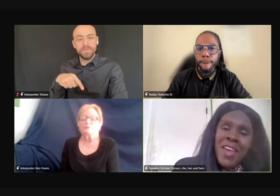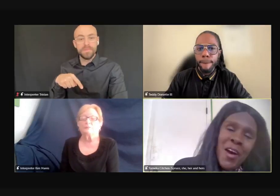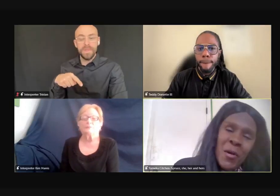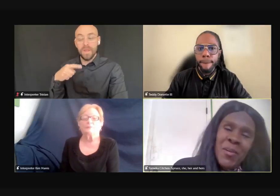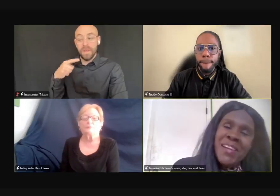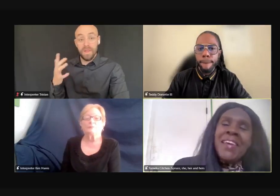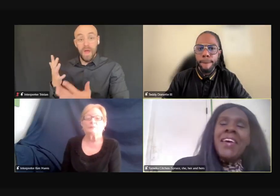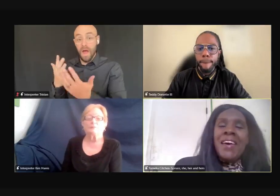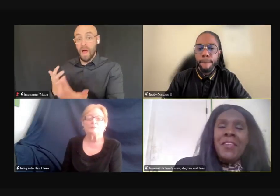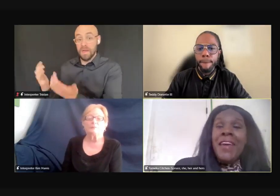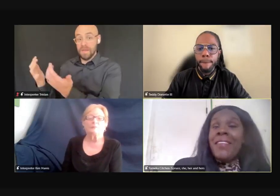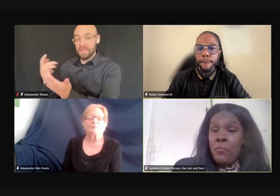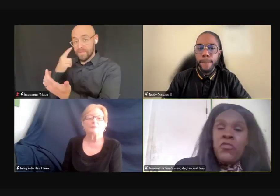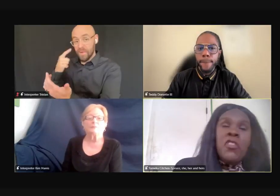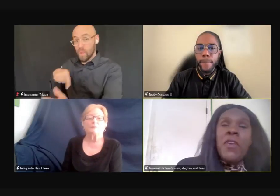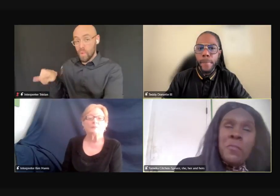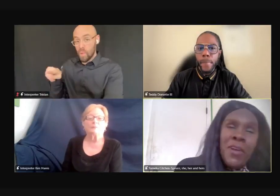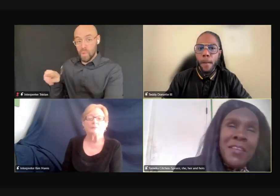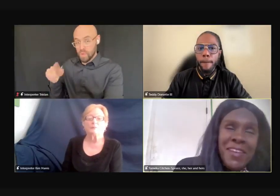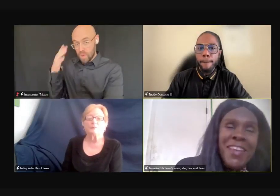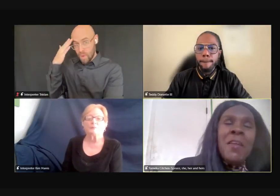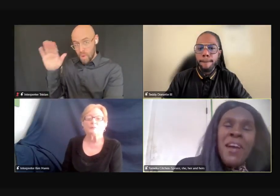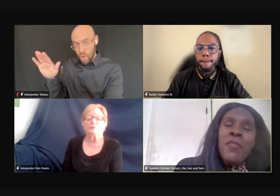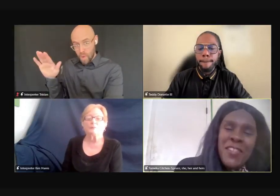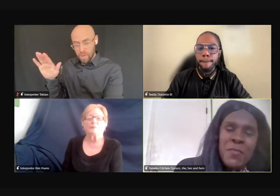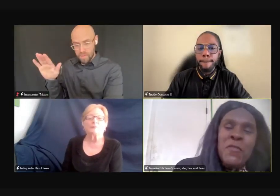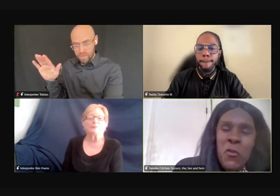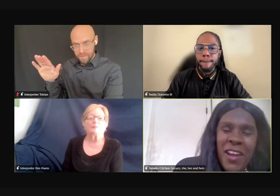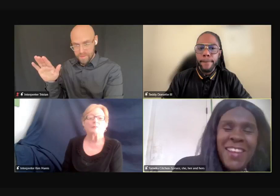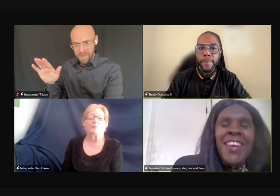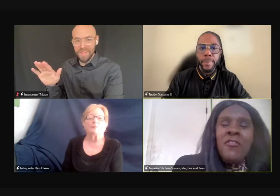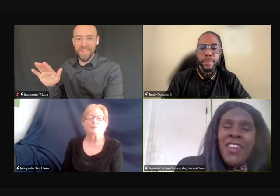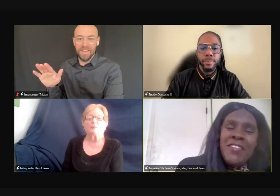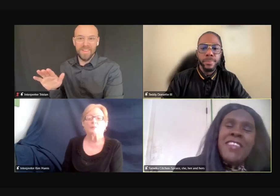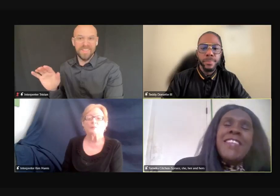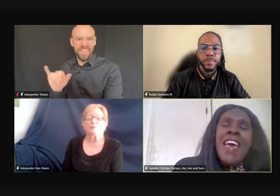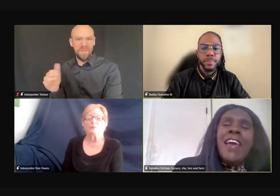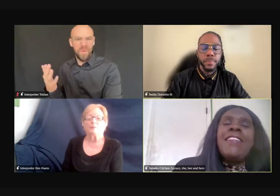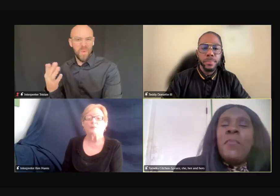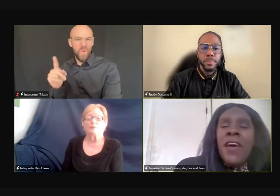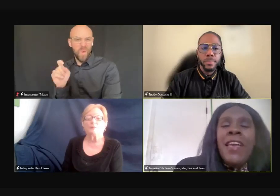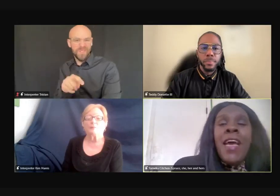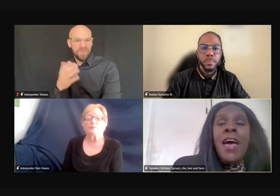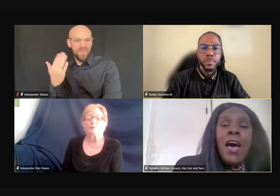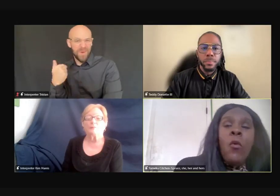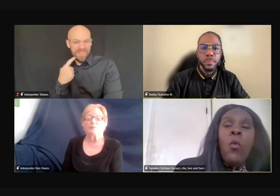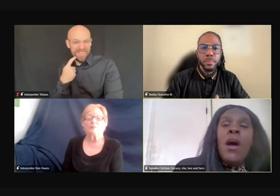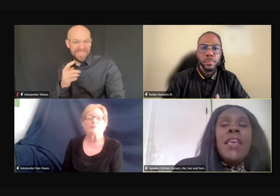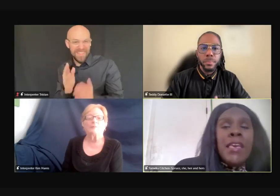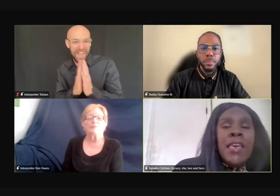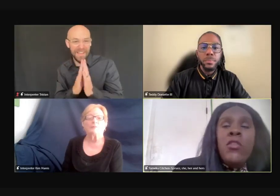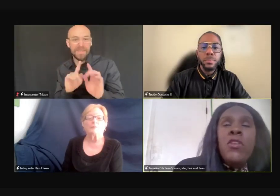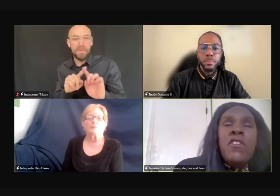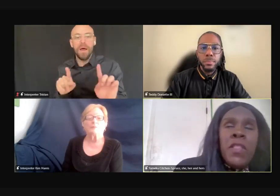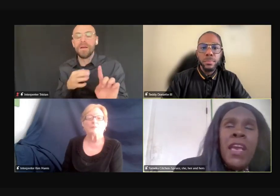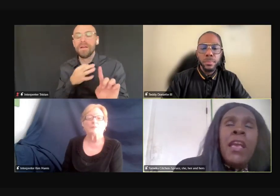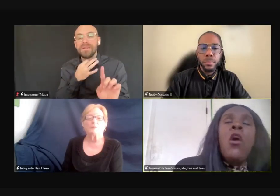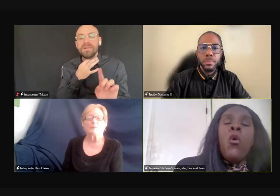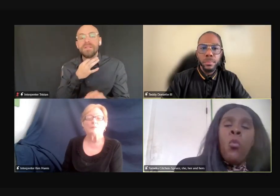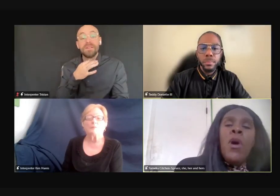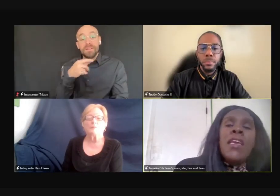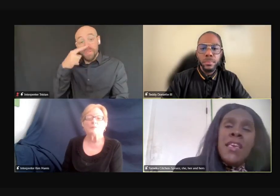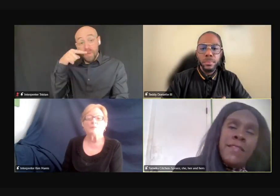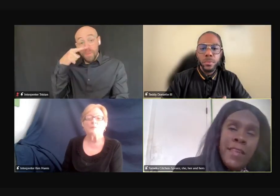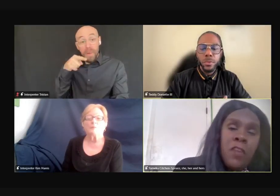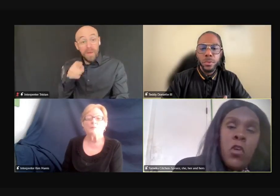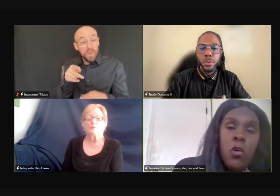don't know, that should have been probably my question before, but I just asked, but what, can you explain,